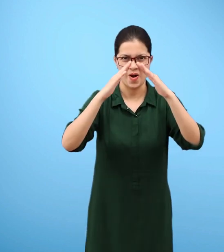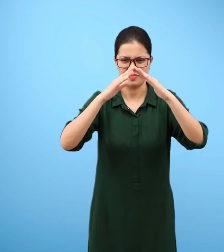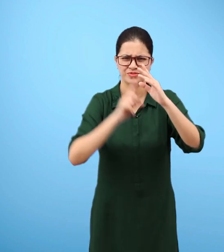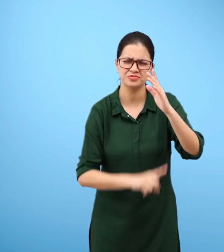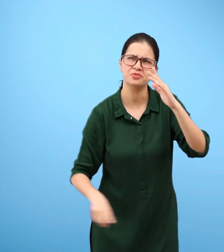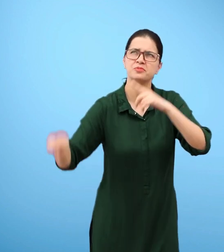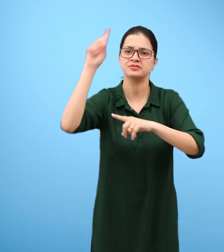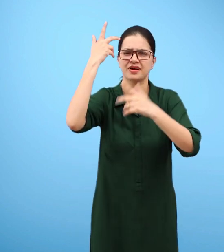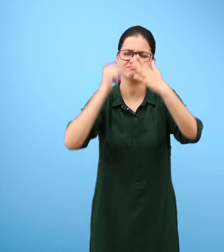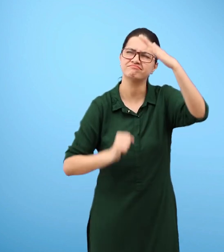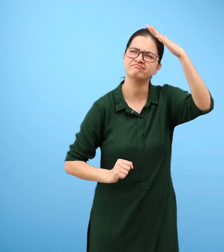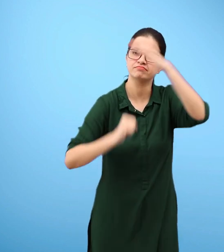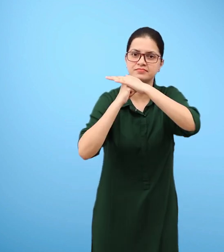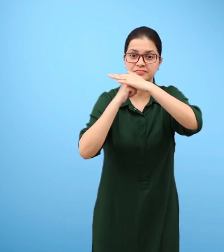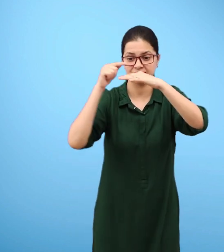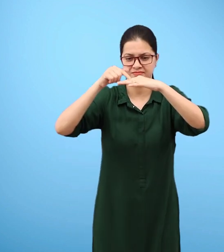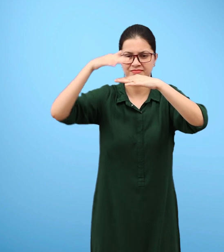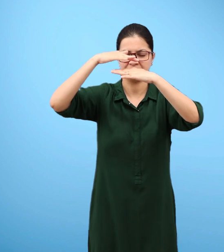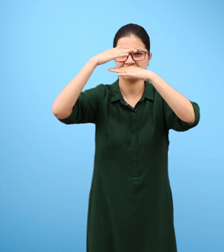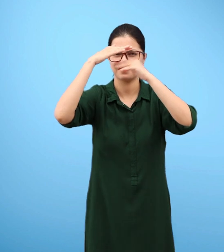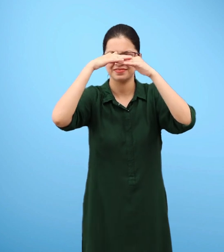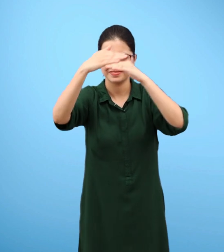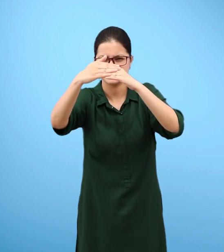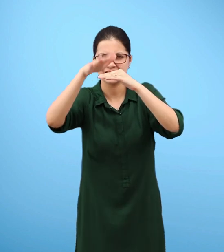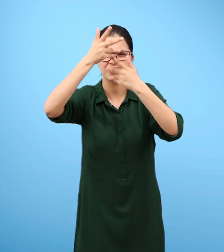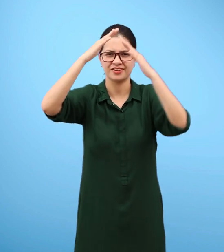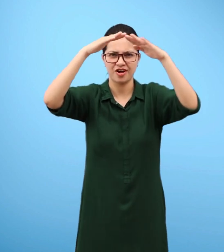It may even uproot trees and blow off the rooftops.